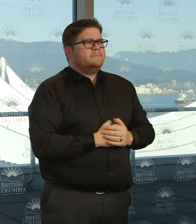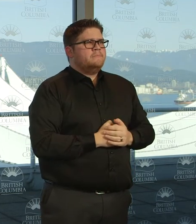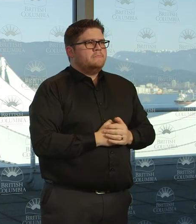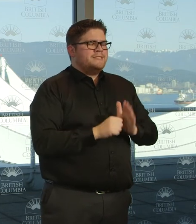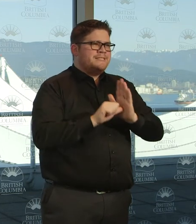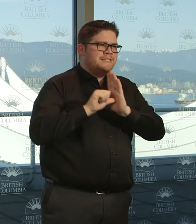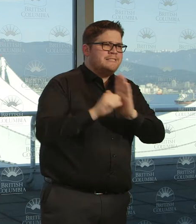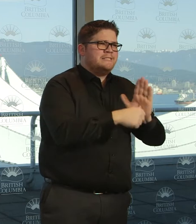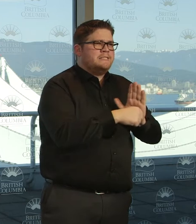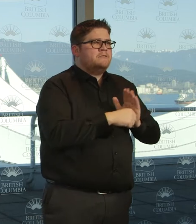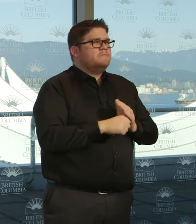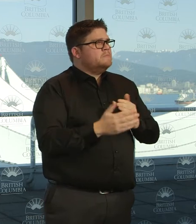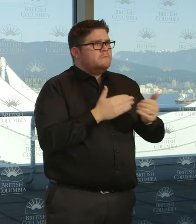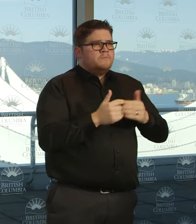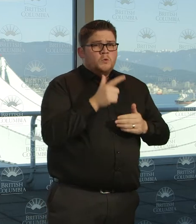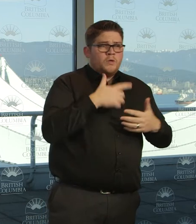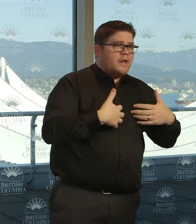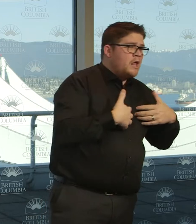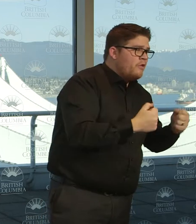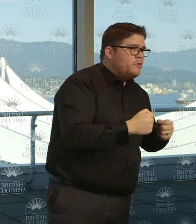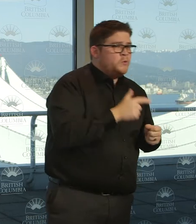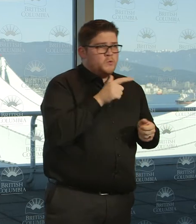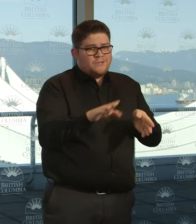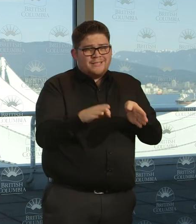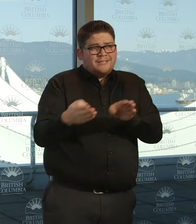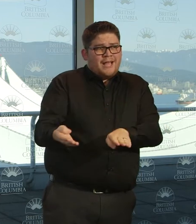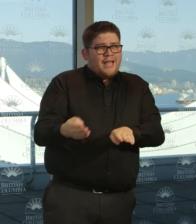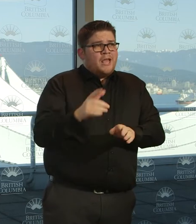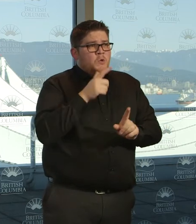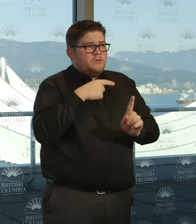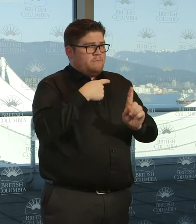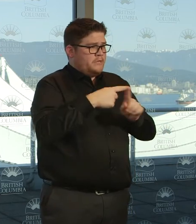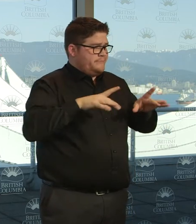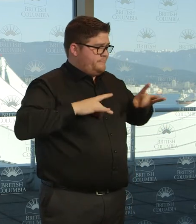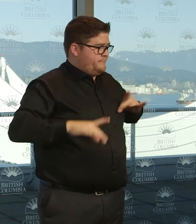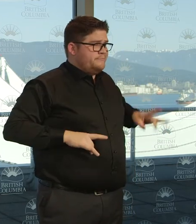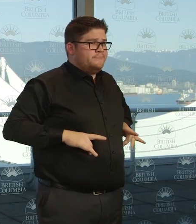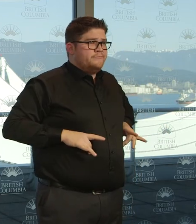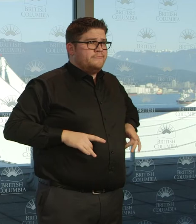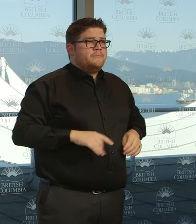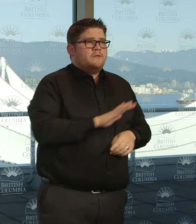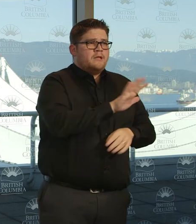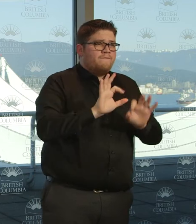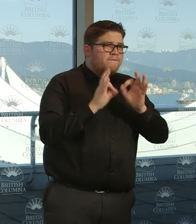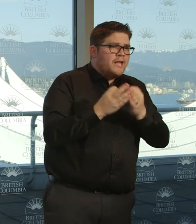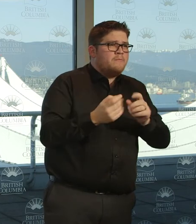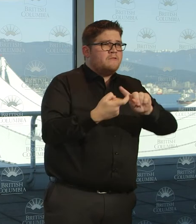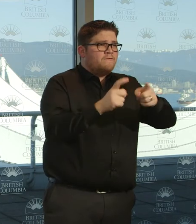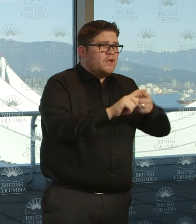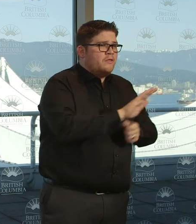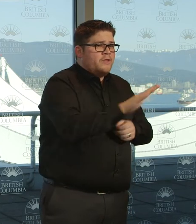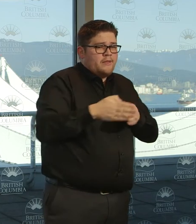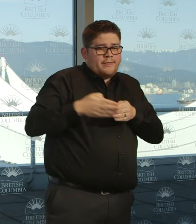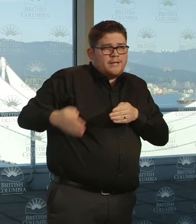it's those who have recovered, those who have died, or those who have tested positive, their families, loved ones, friends, and neighbors, those